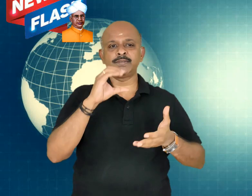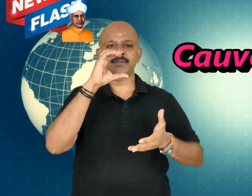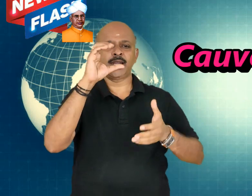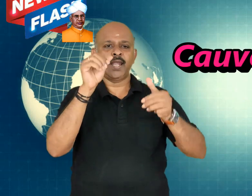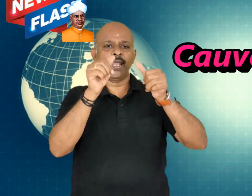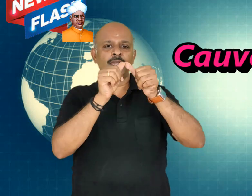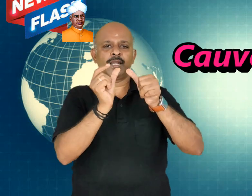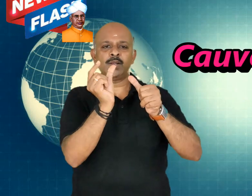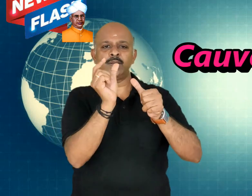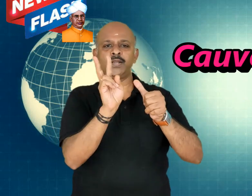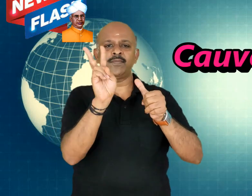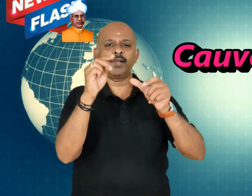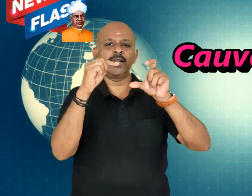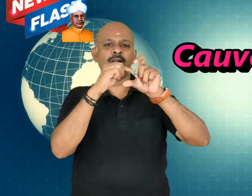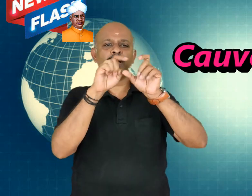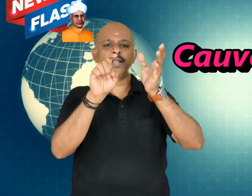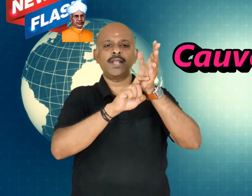the place of Kaveripuram.